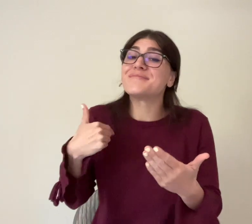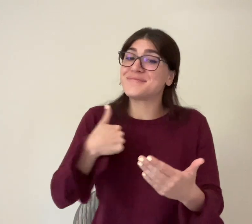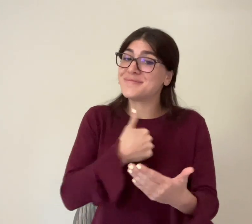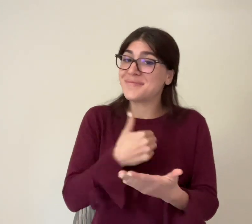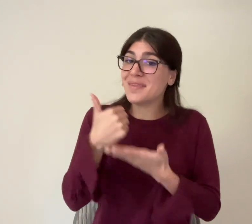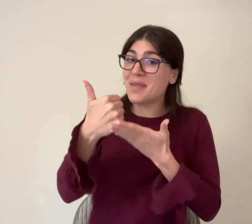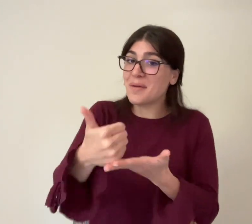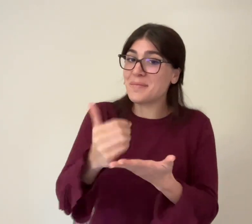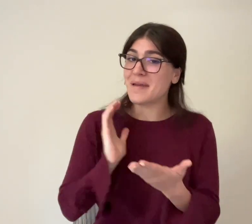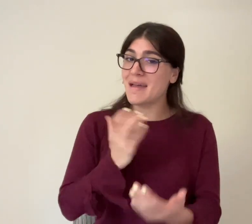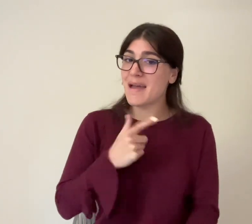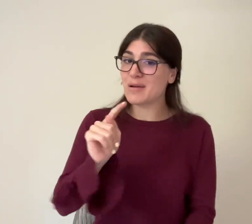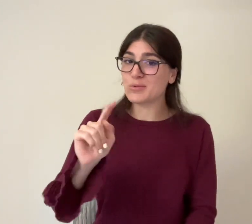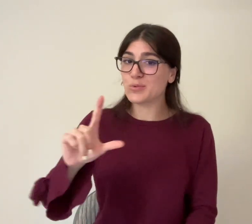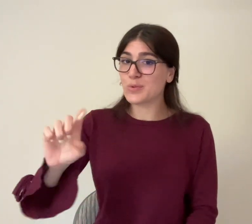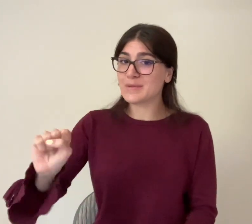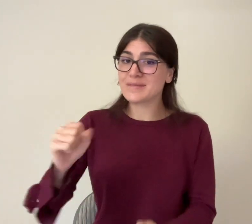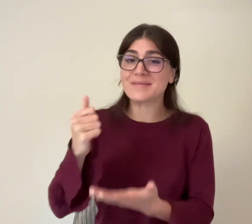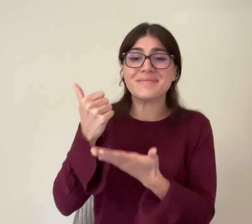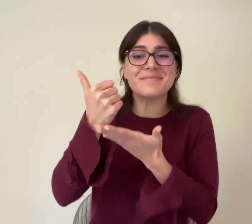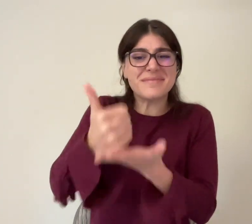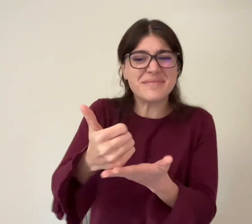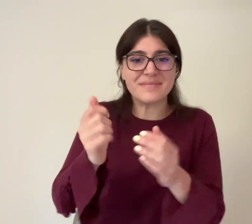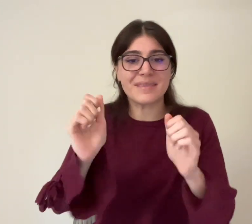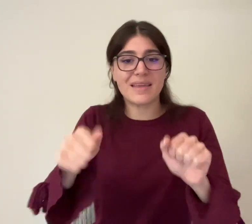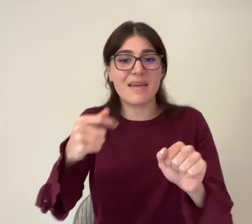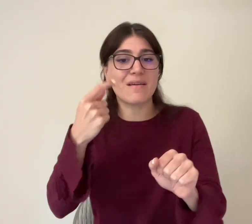we definitely have the tools to get you where your organization needs to be.